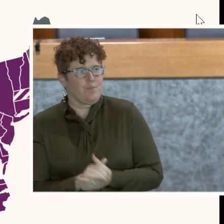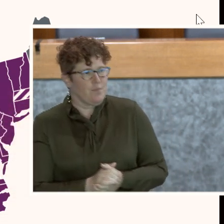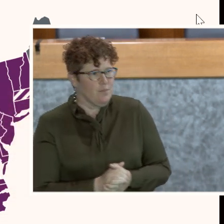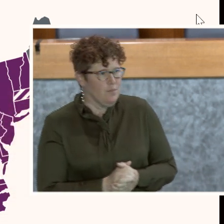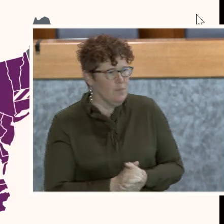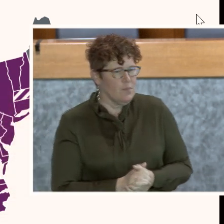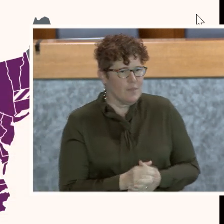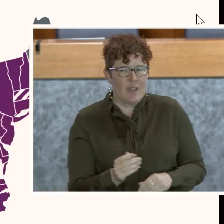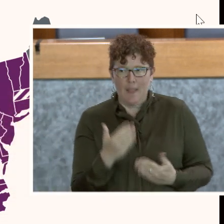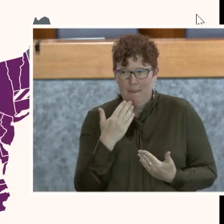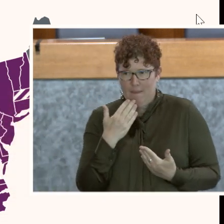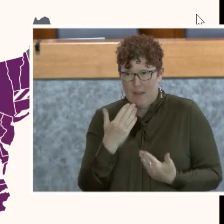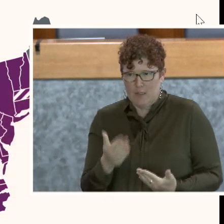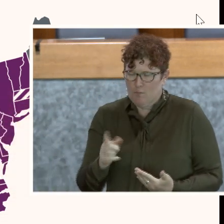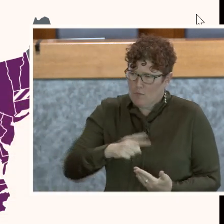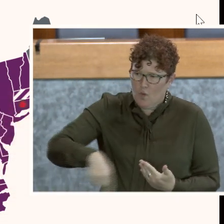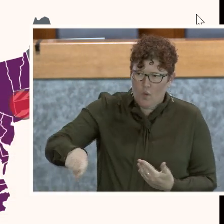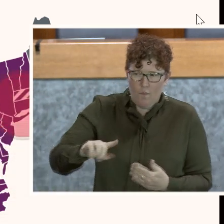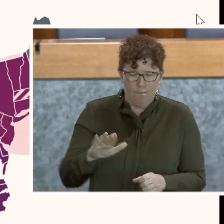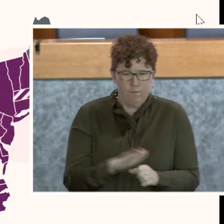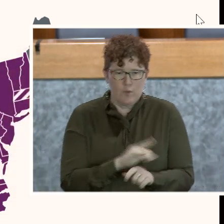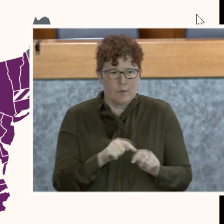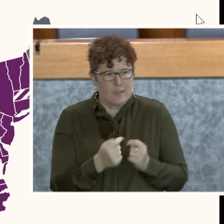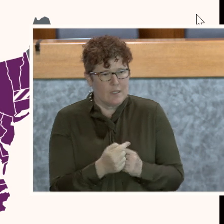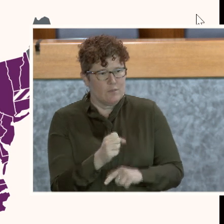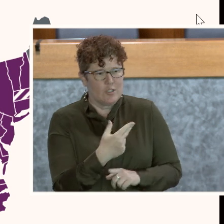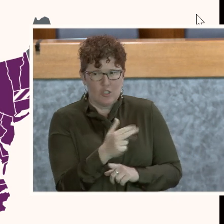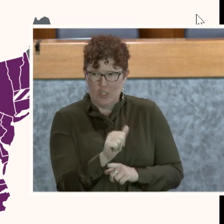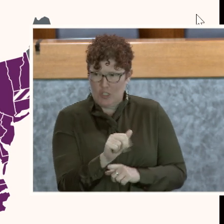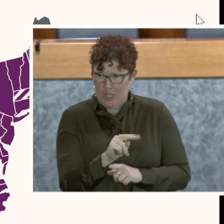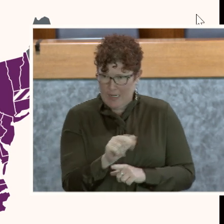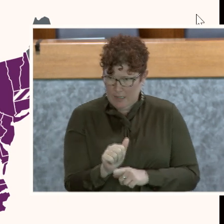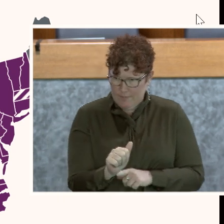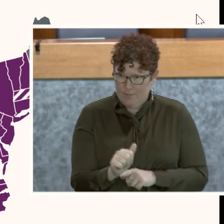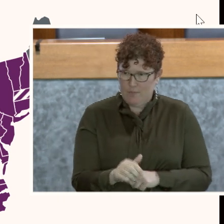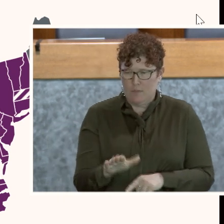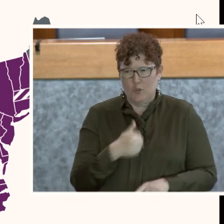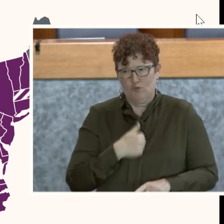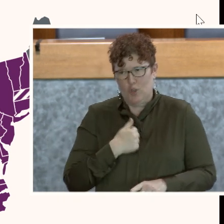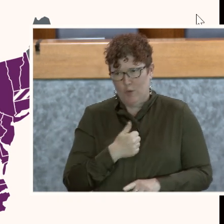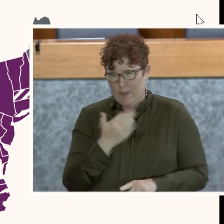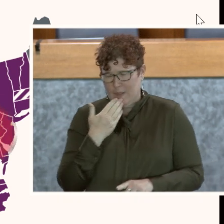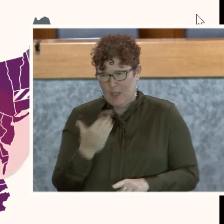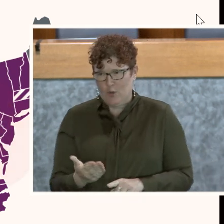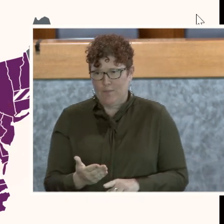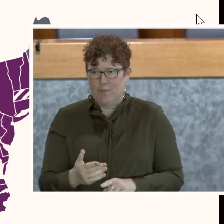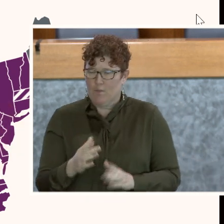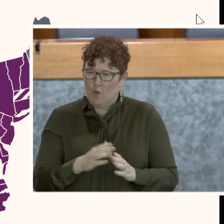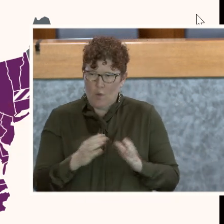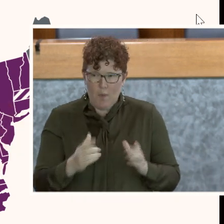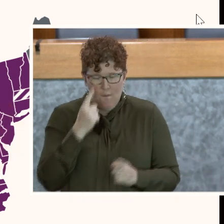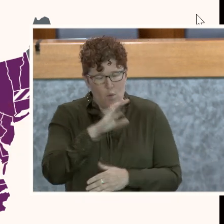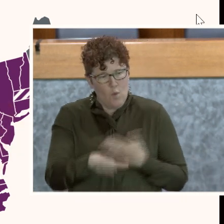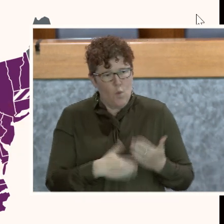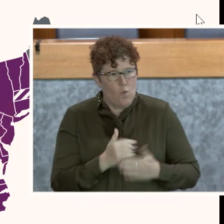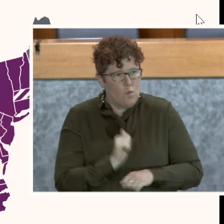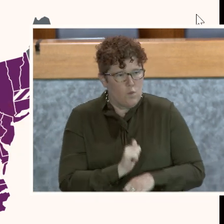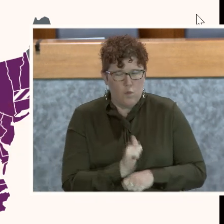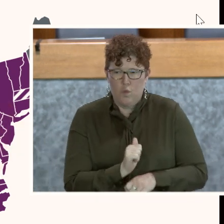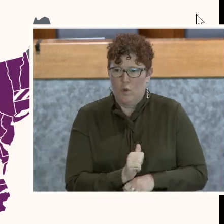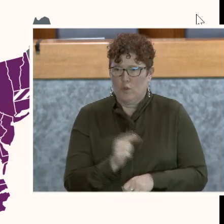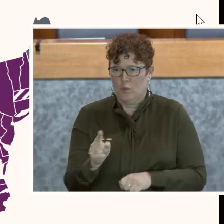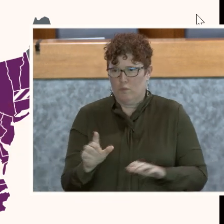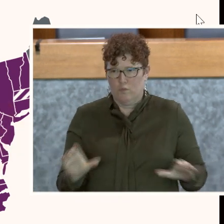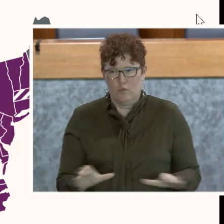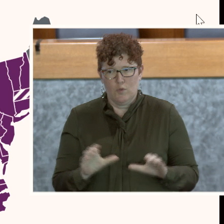DeBoss. Thank you. And their whole team. And Shana? Shauna? Shana. I'm sorry. Thank you. Thank you so much for all the work that you guys